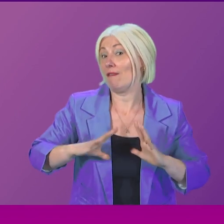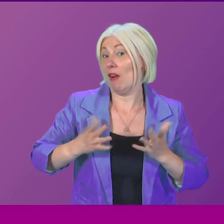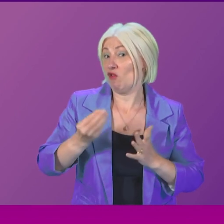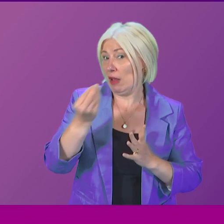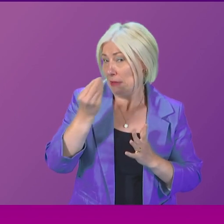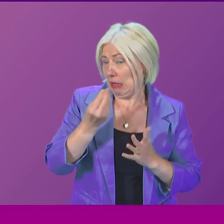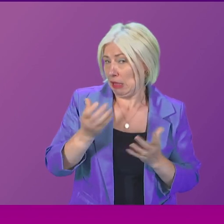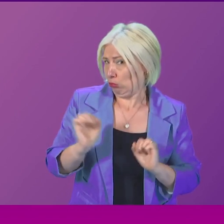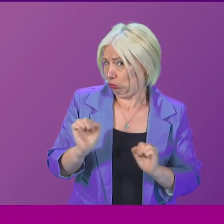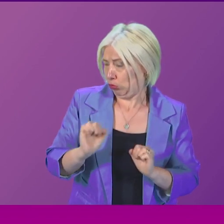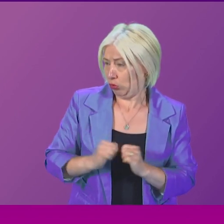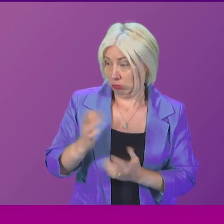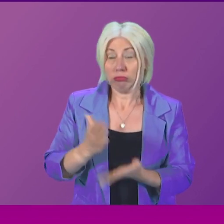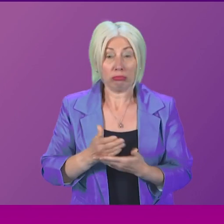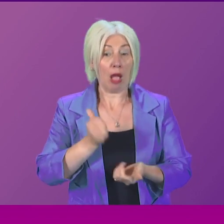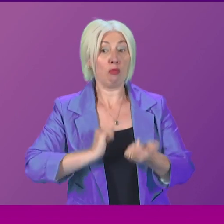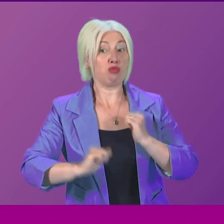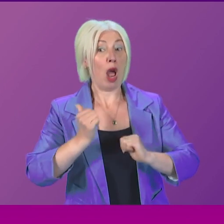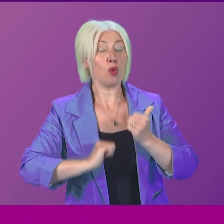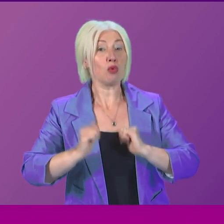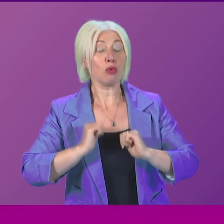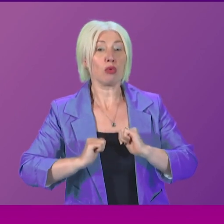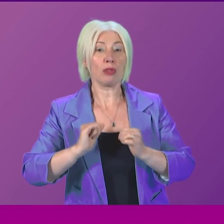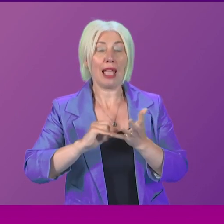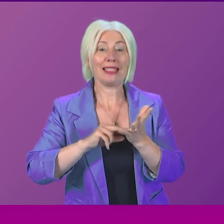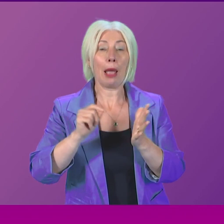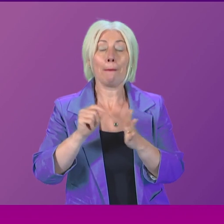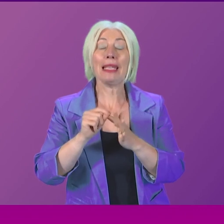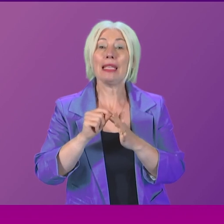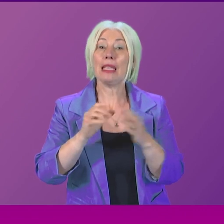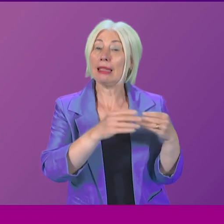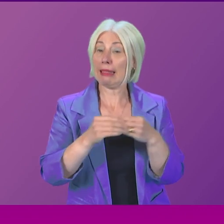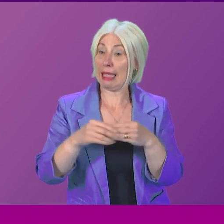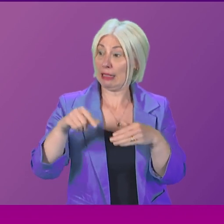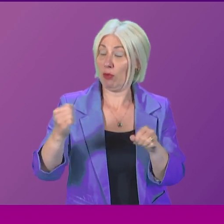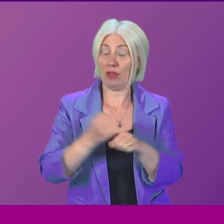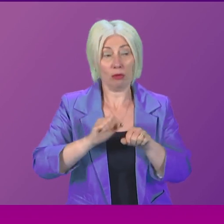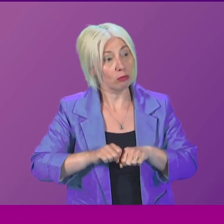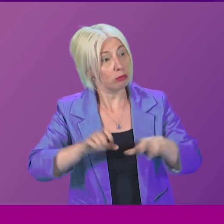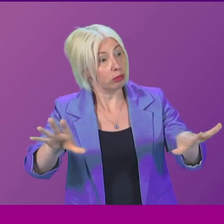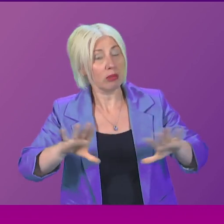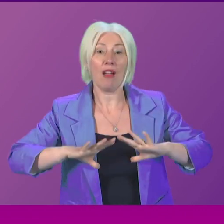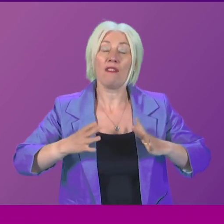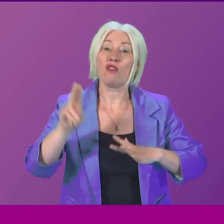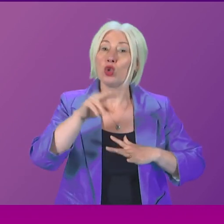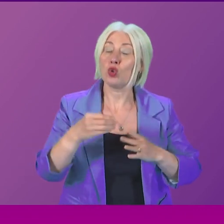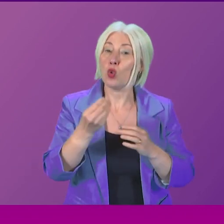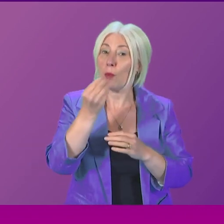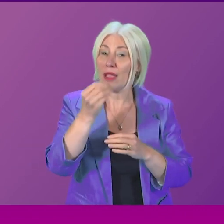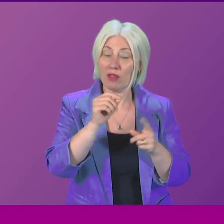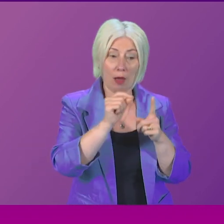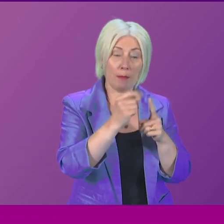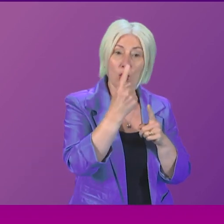can I say I'm very proud of the progress that the SNP-led Scottish Government has made in the universal roll out of free school meals P1 to